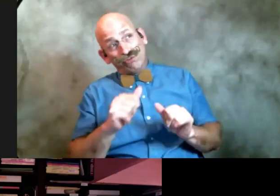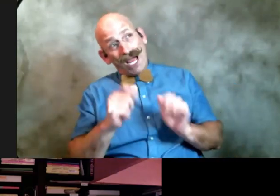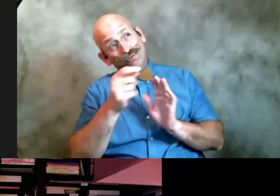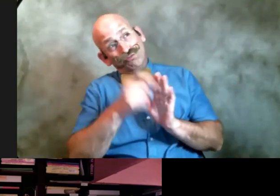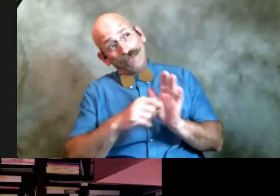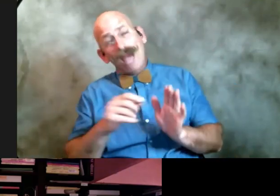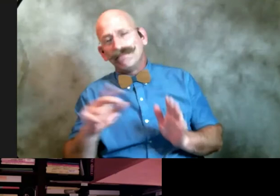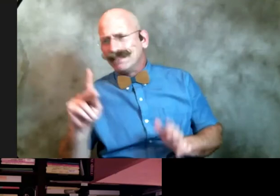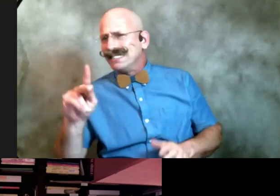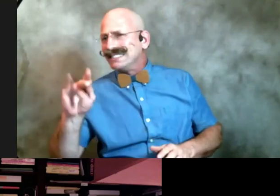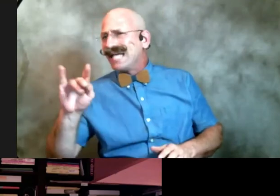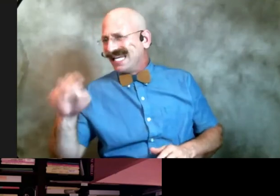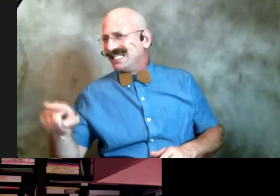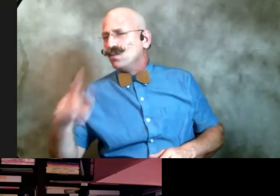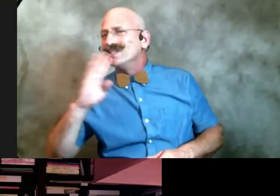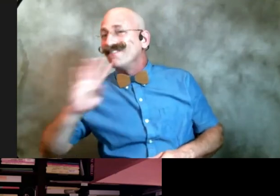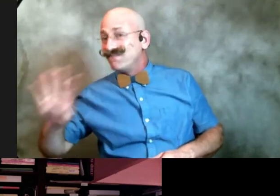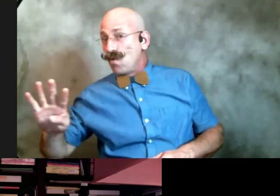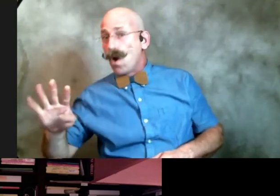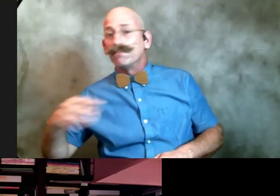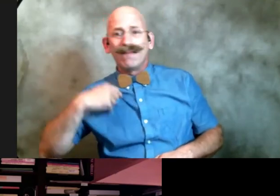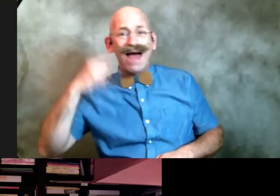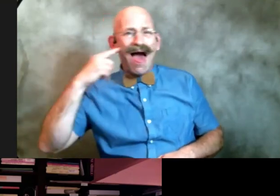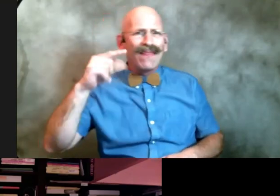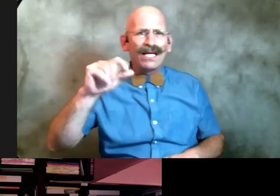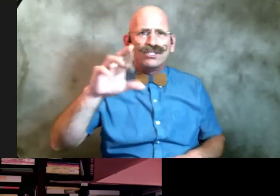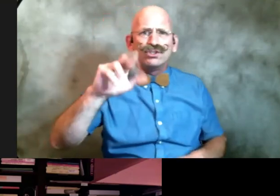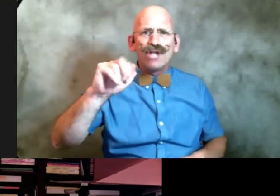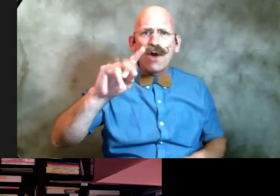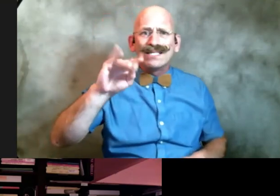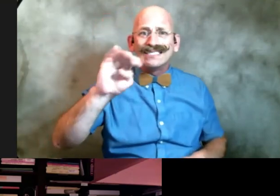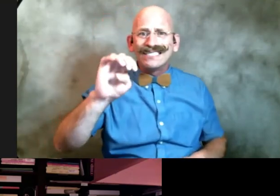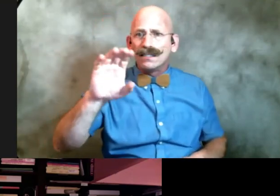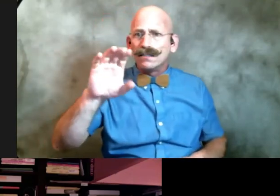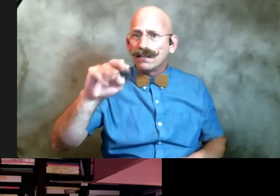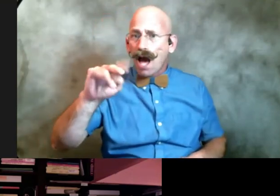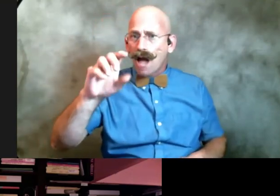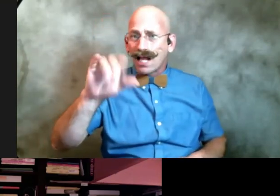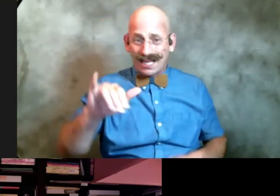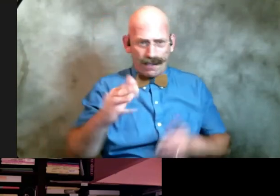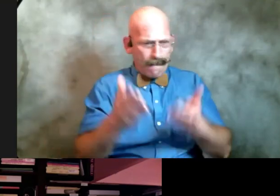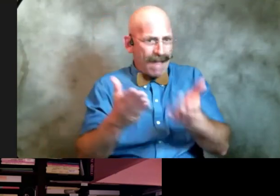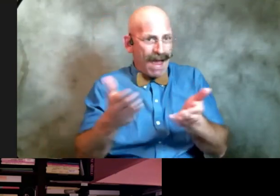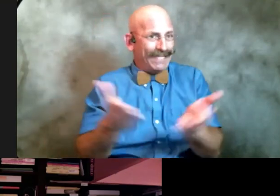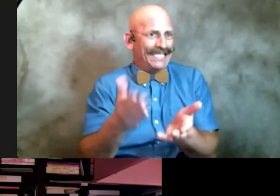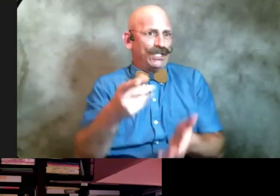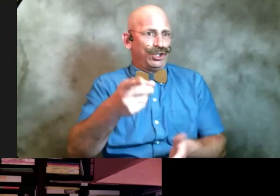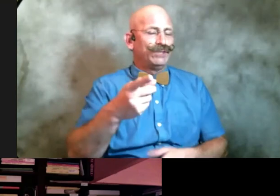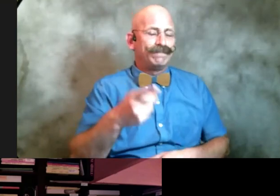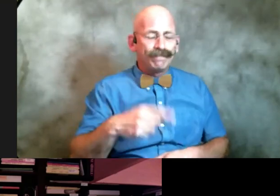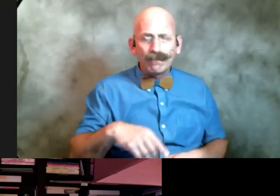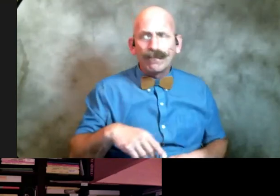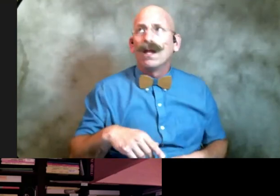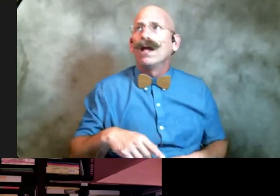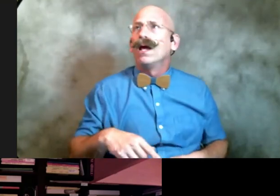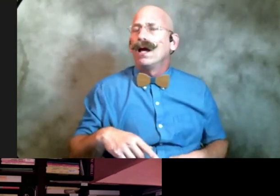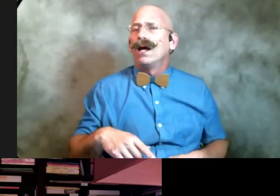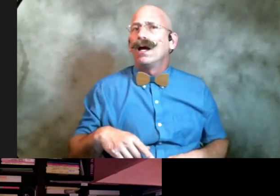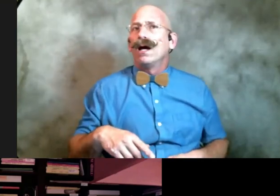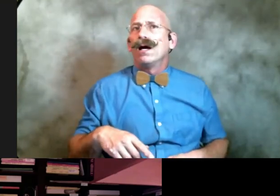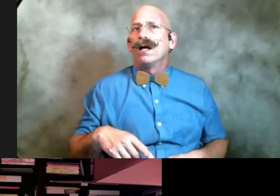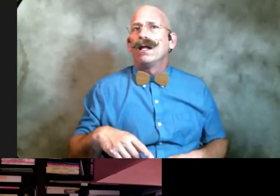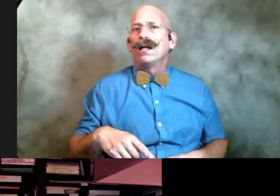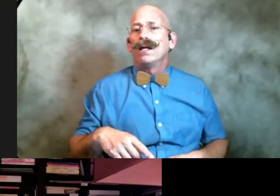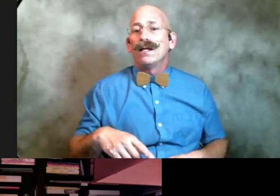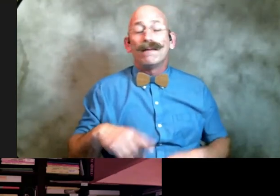and i was very lucky i think geraldine connelly may be on this uh this call um so